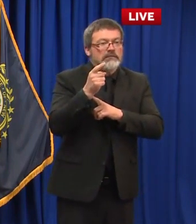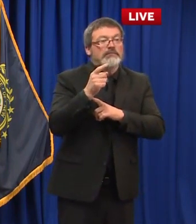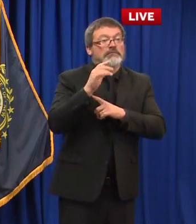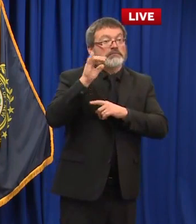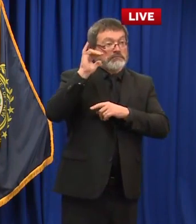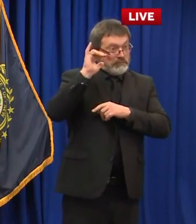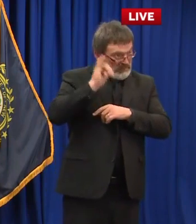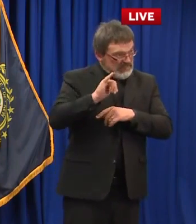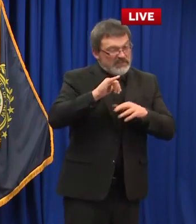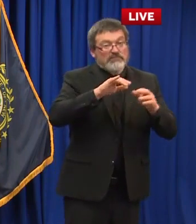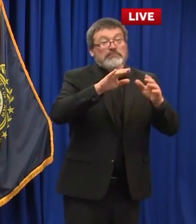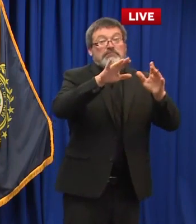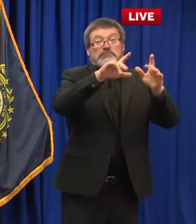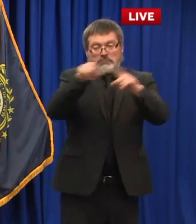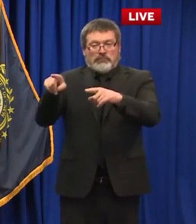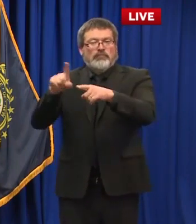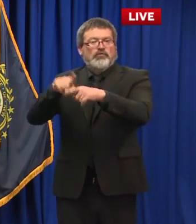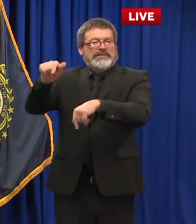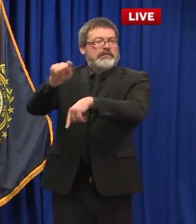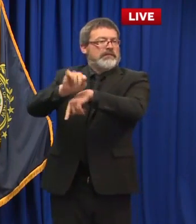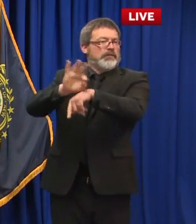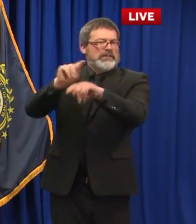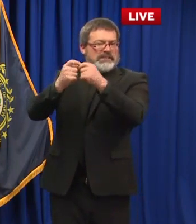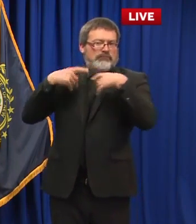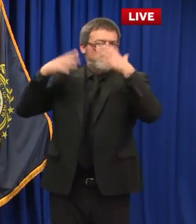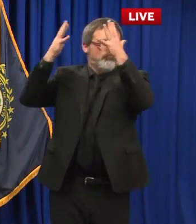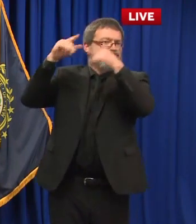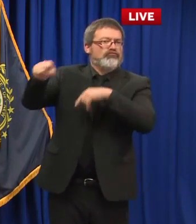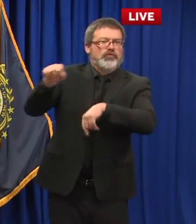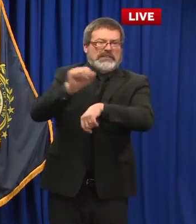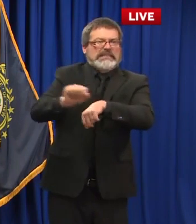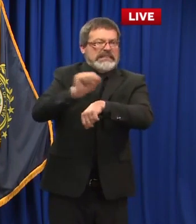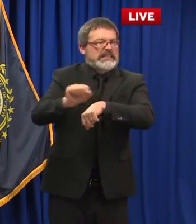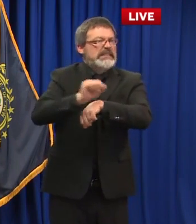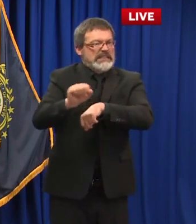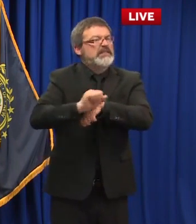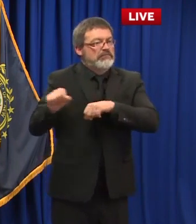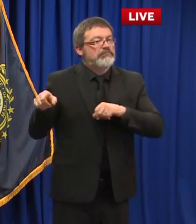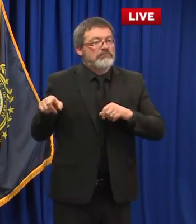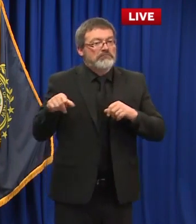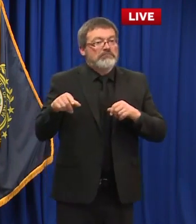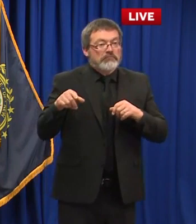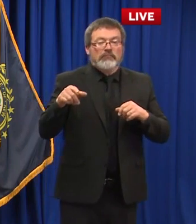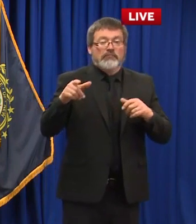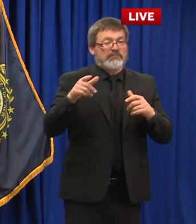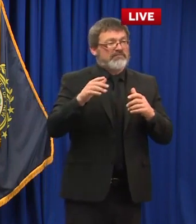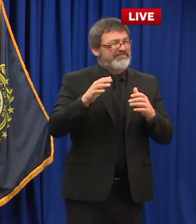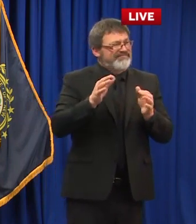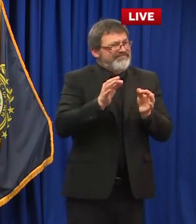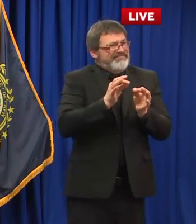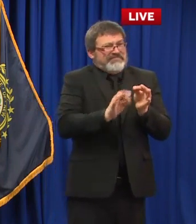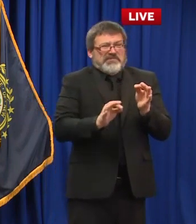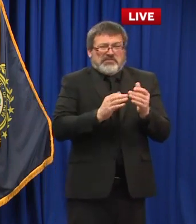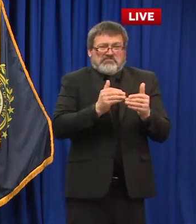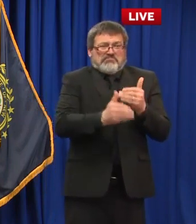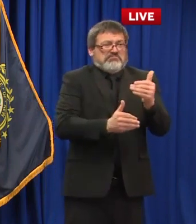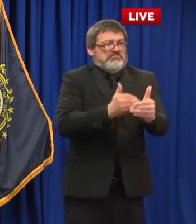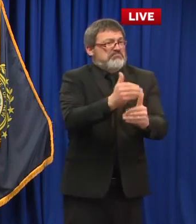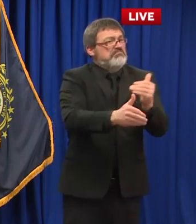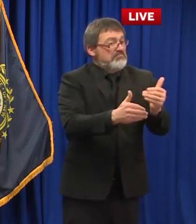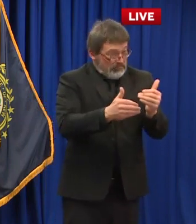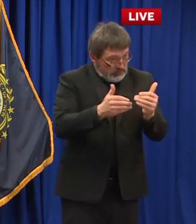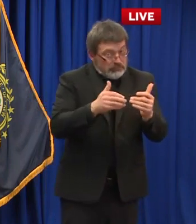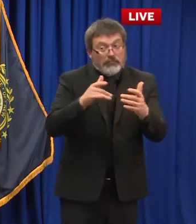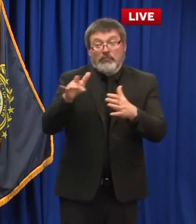And again, it should be, we feel very confident, it should be a very successful program to allow folks to get just some basic funds in to pay rent or